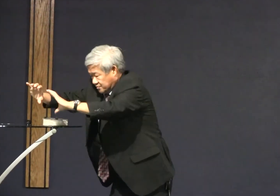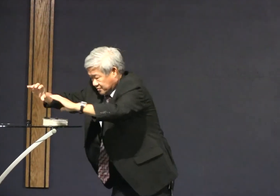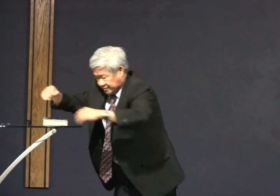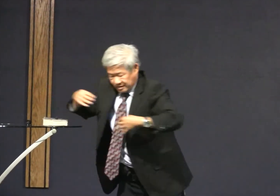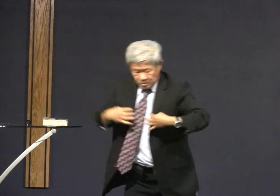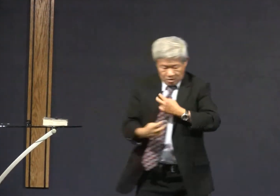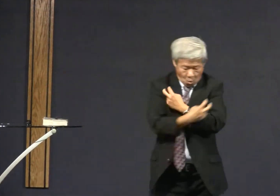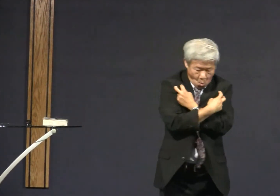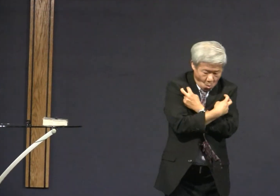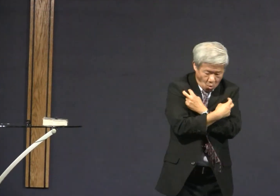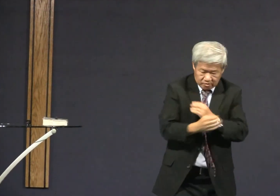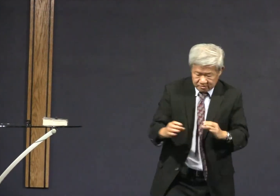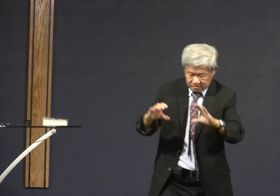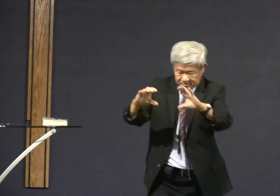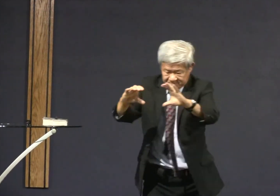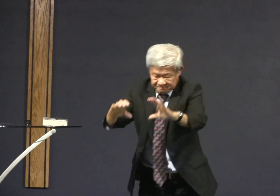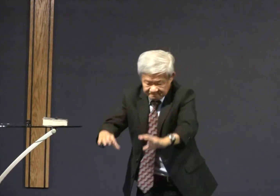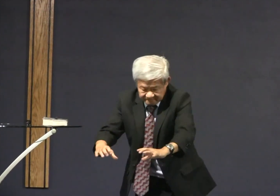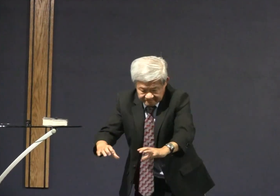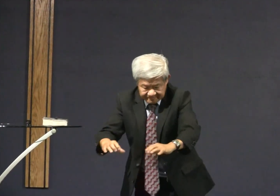you know they may celebrate with